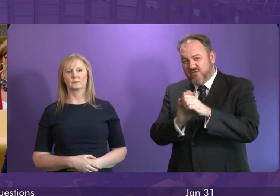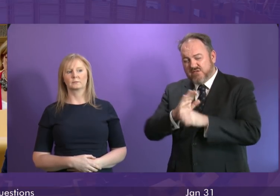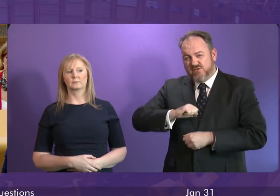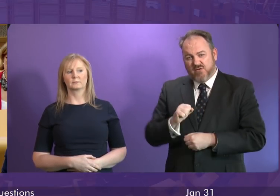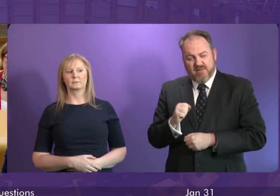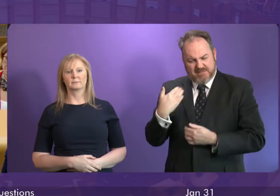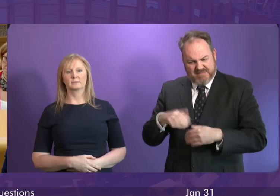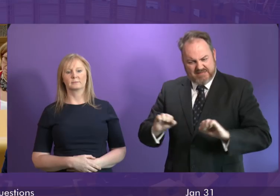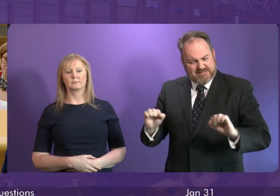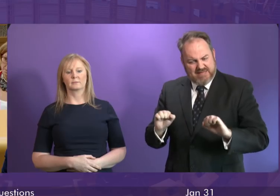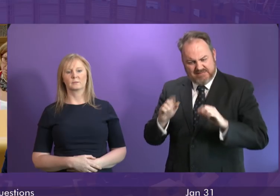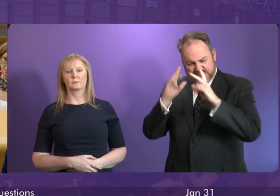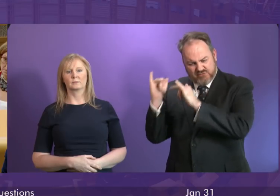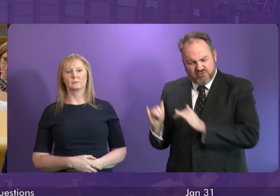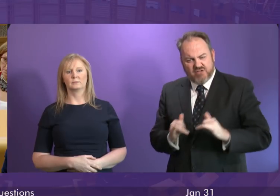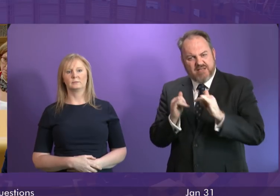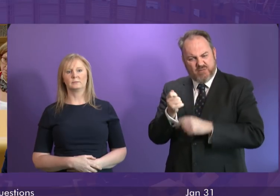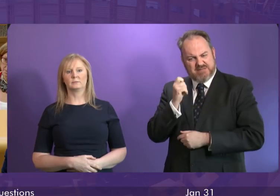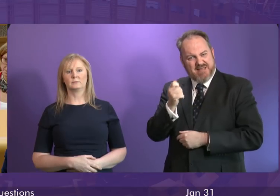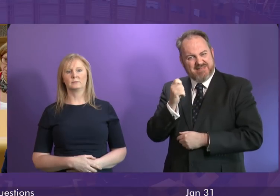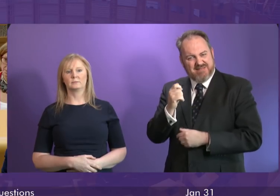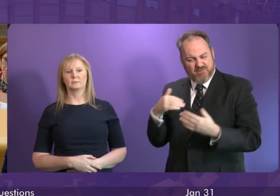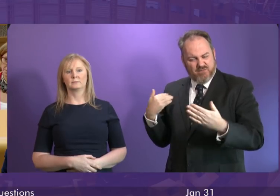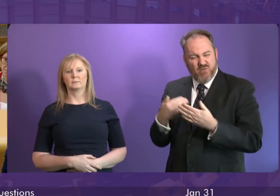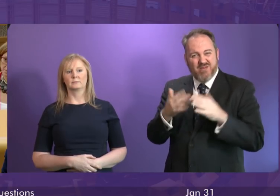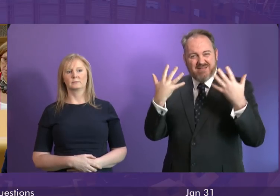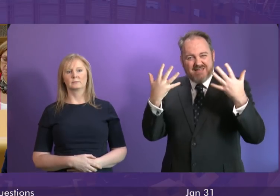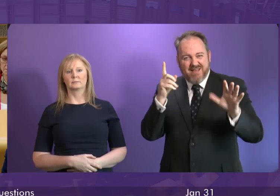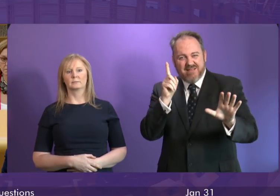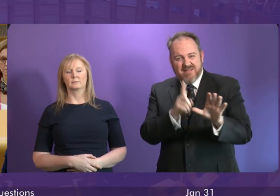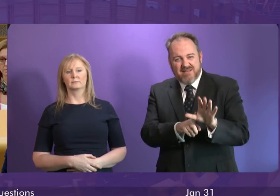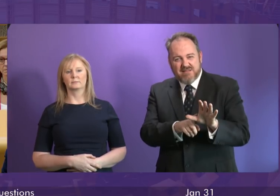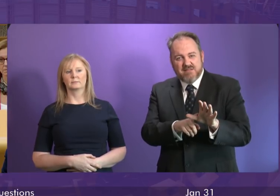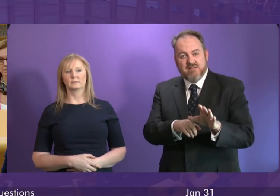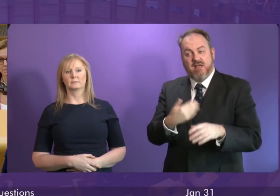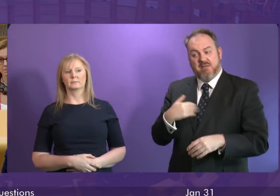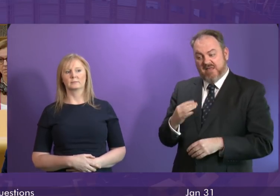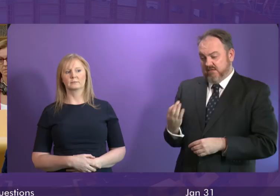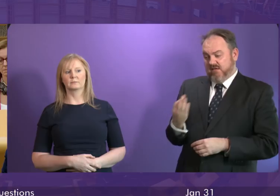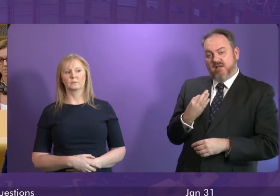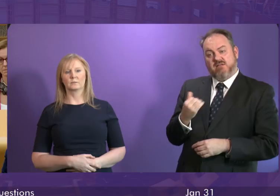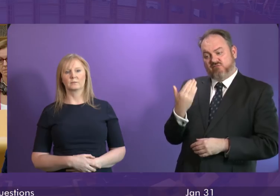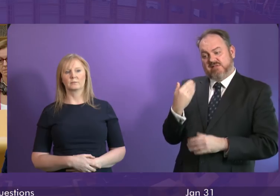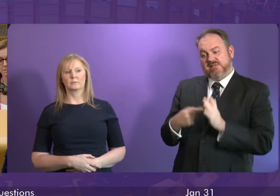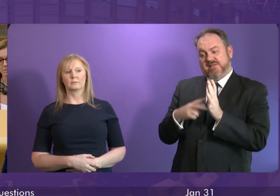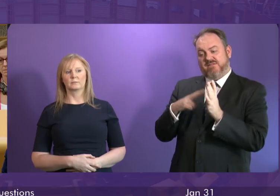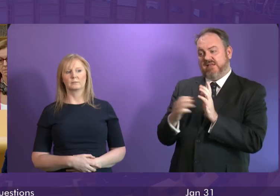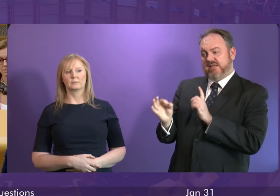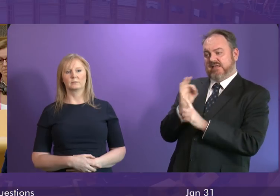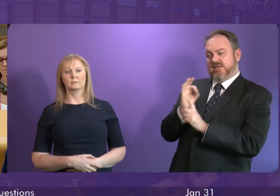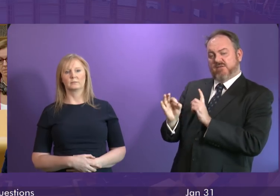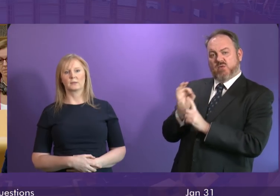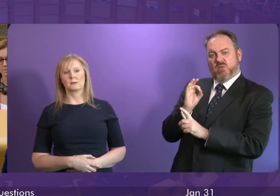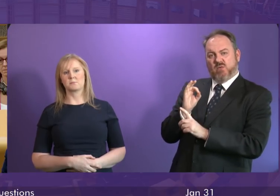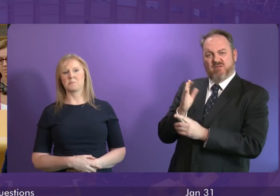Environment Inspectorate since it was set up a decade ago. Now, when asked about it during a television interview on Sunday, the Health Secretary agreed that if true, this